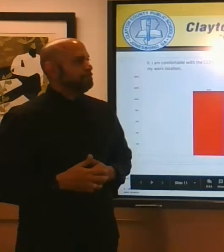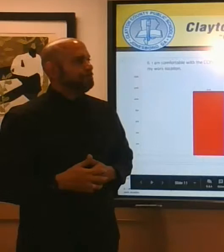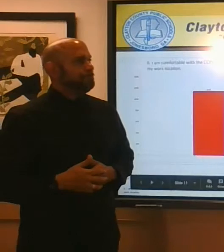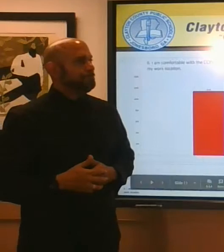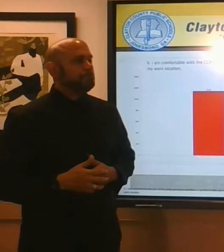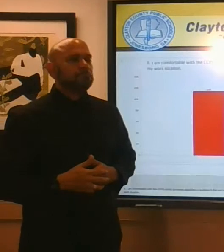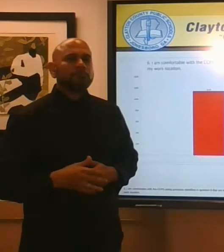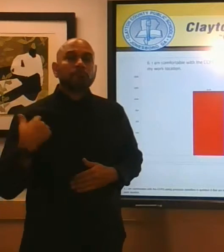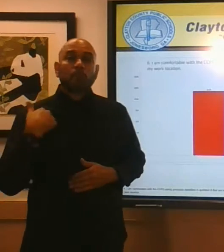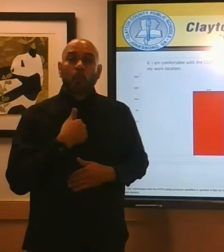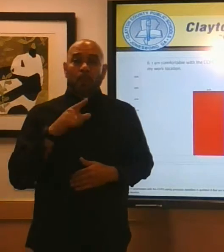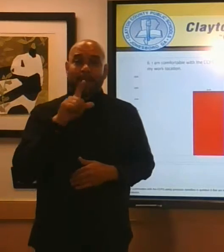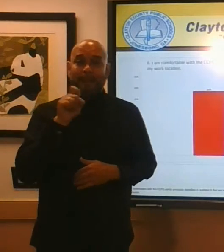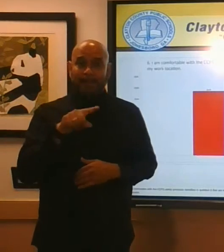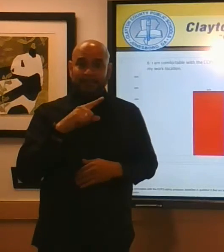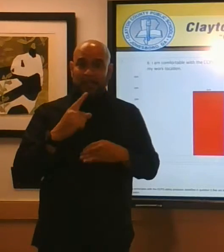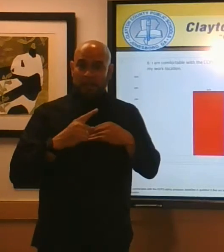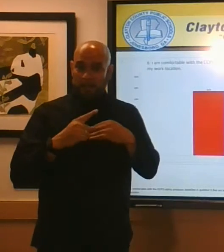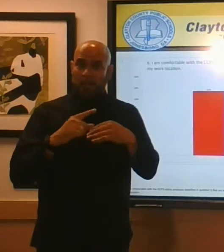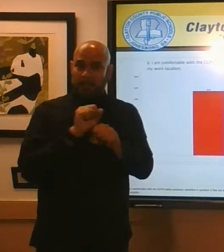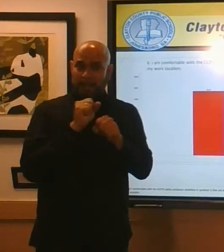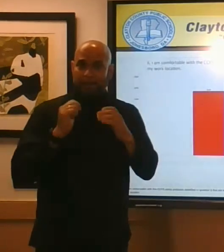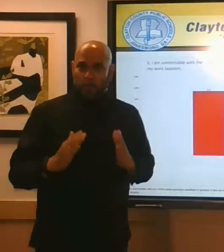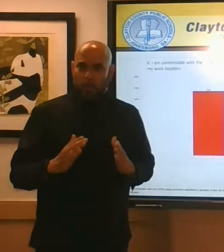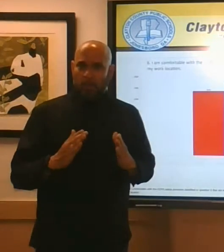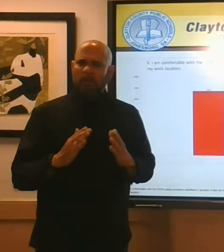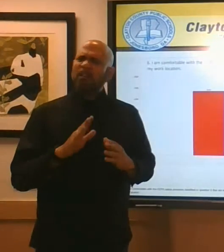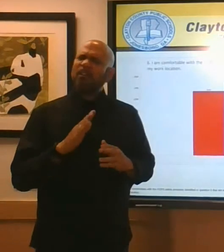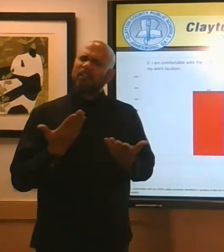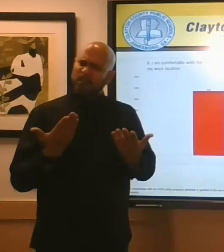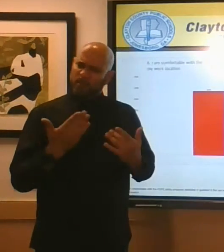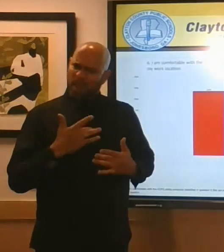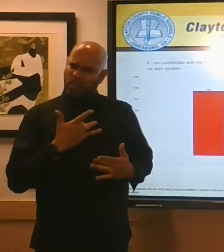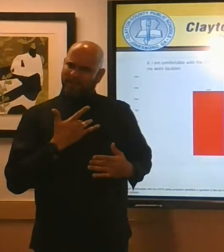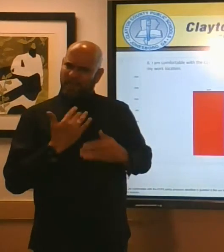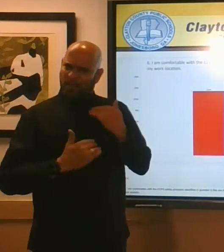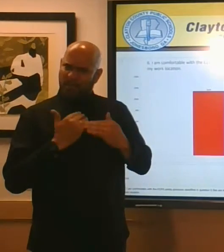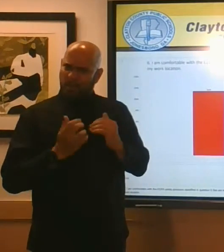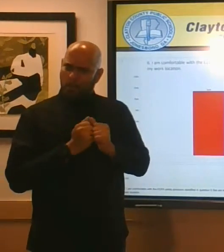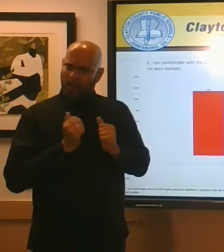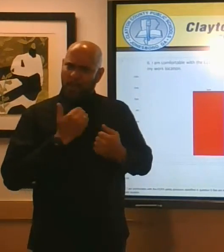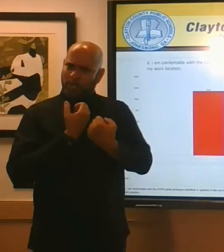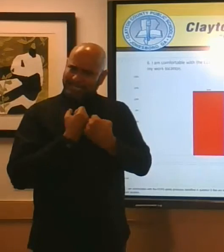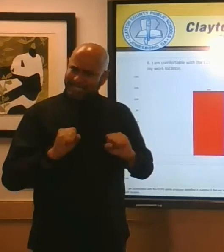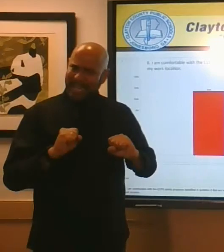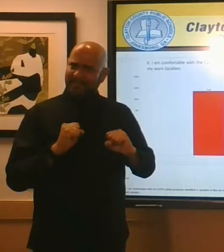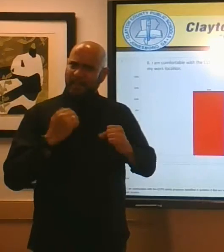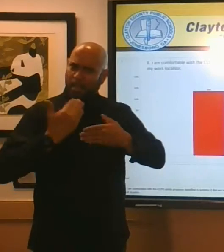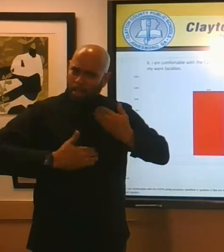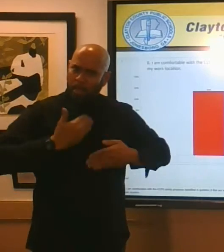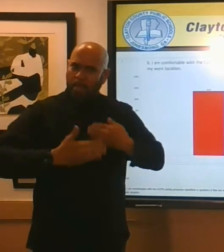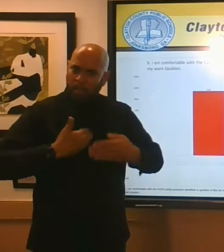we asked our employees about their level of comfort with our safety protocols and